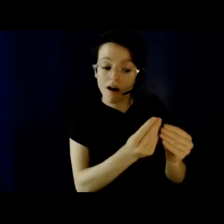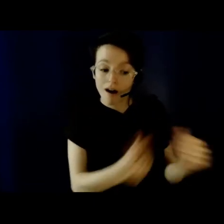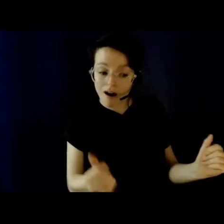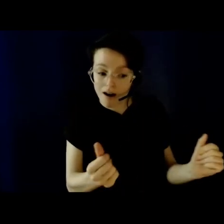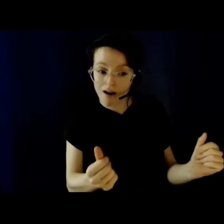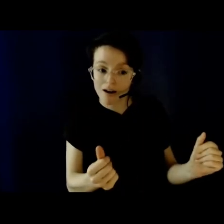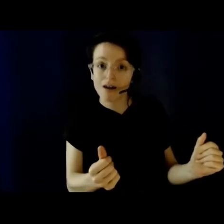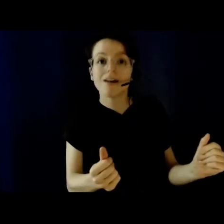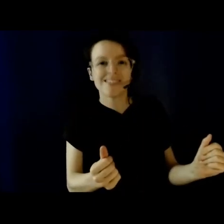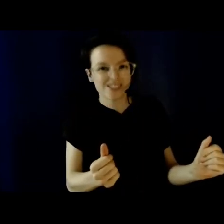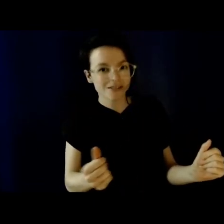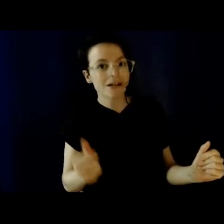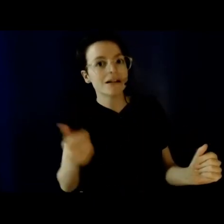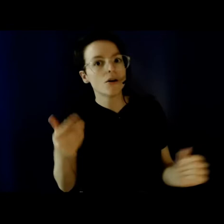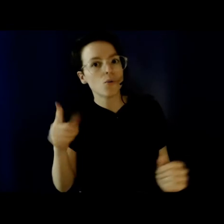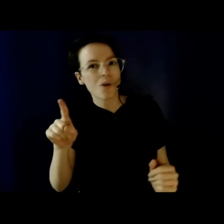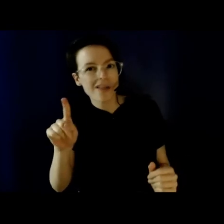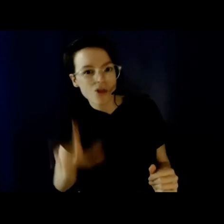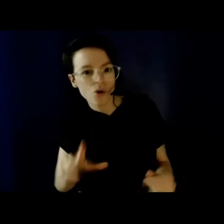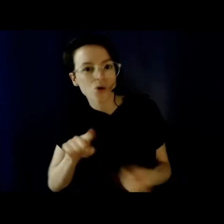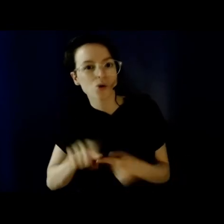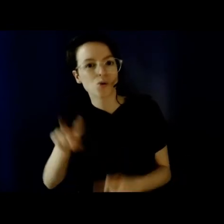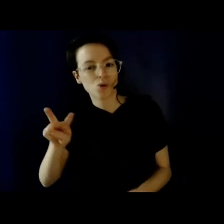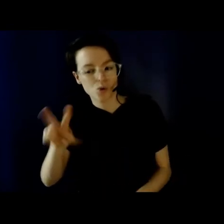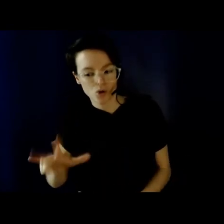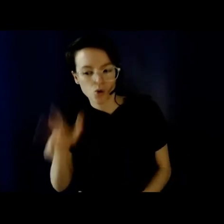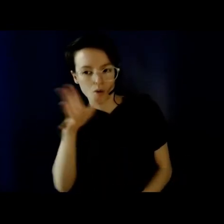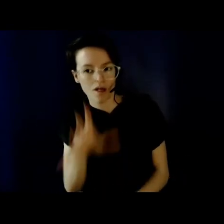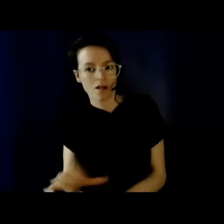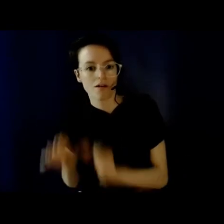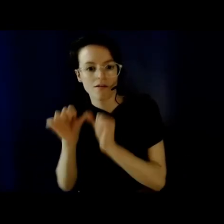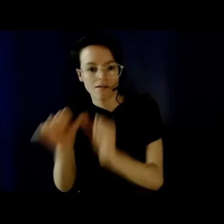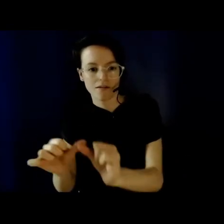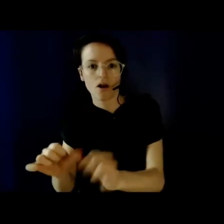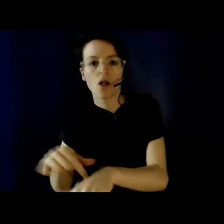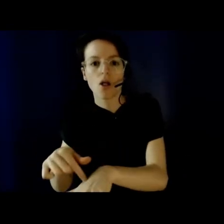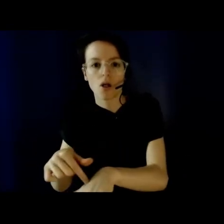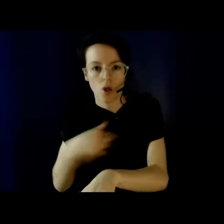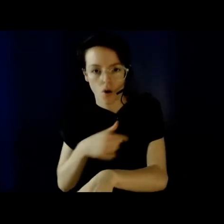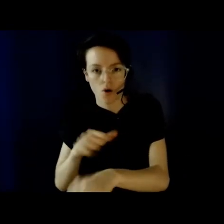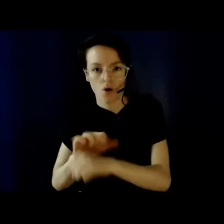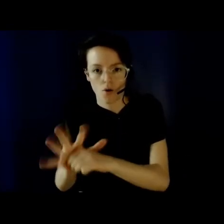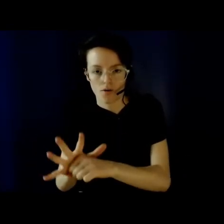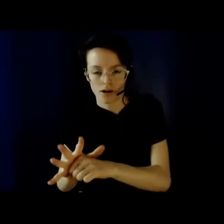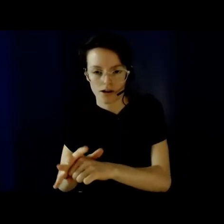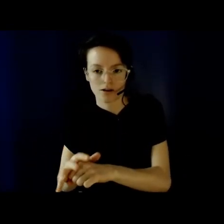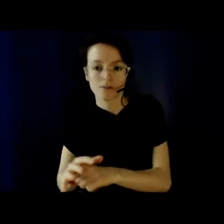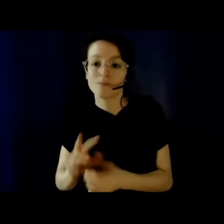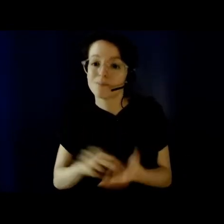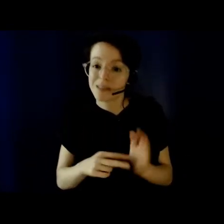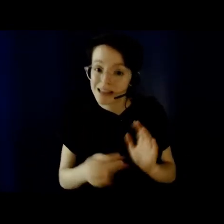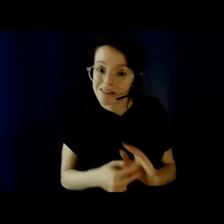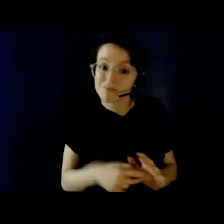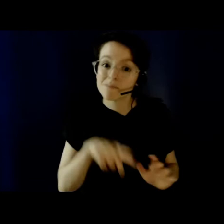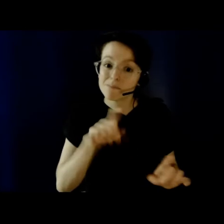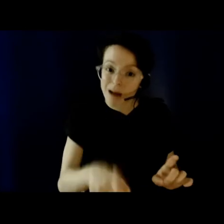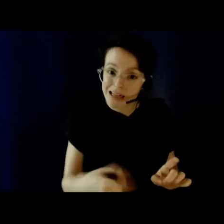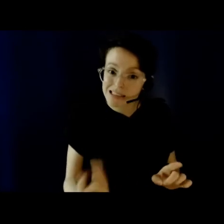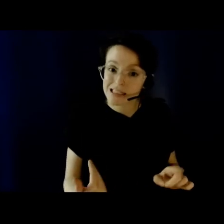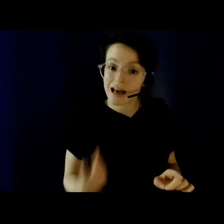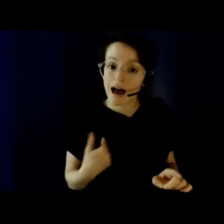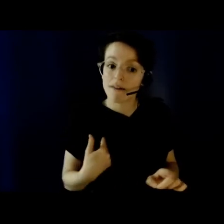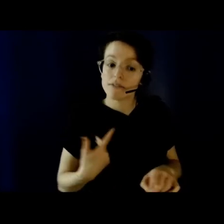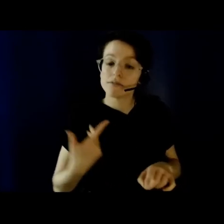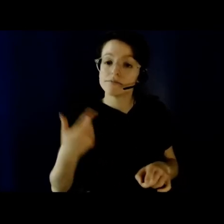infection. It's not necessary to have had a severe case of COVID to develop long COVID. And vaccination has only been shown to